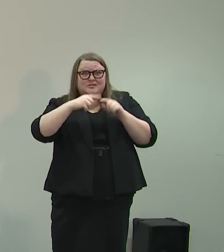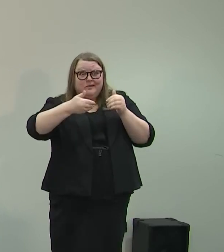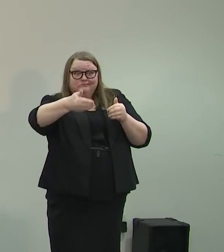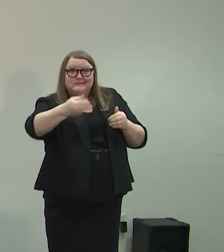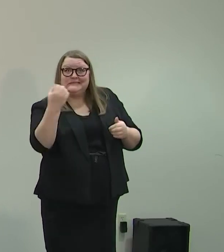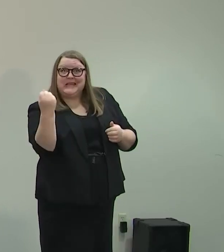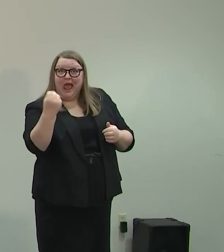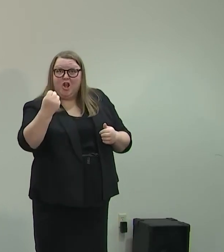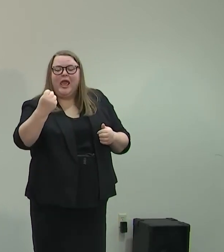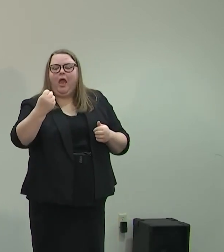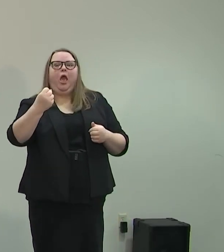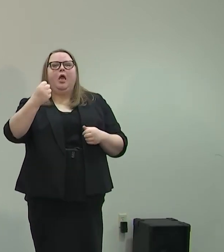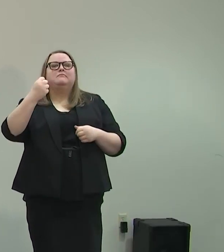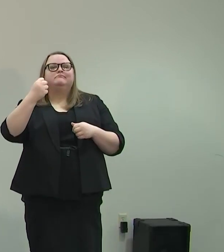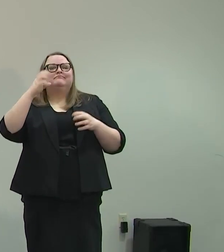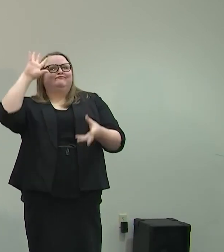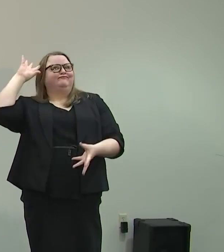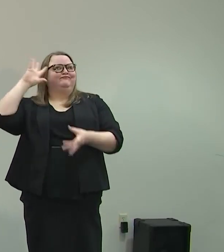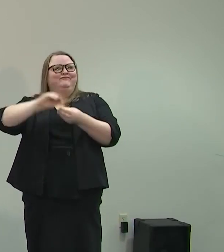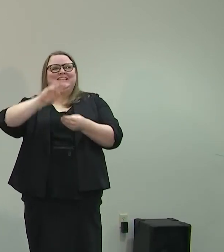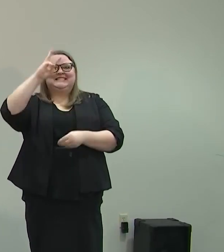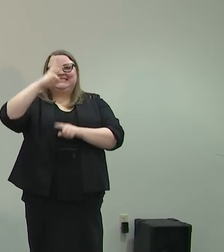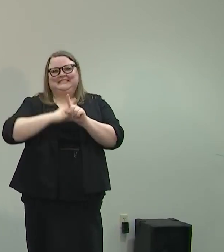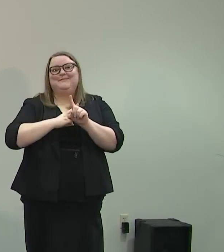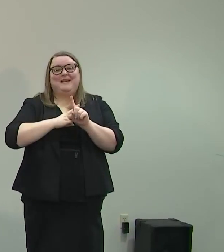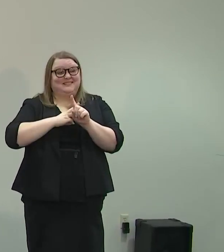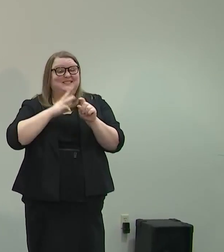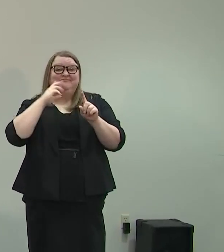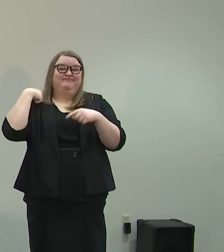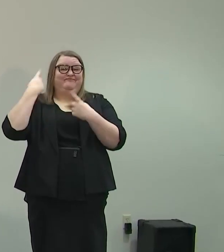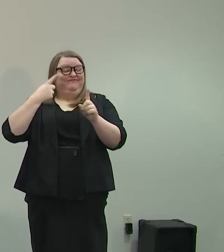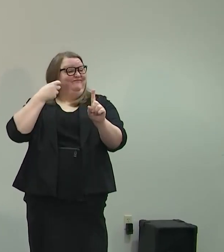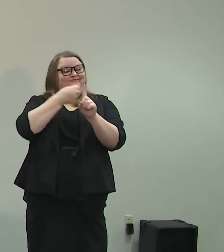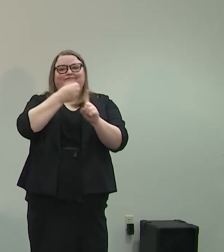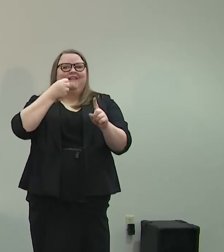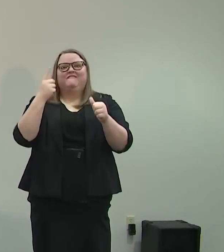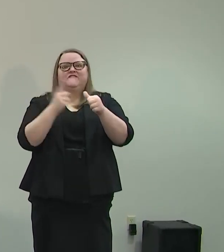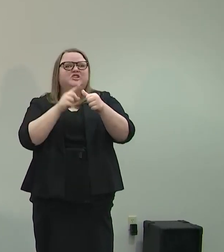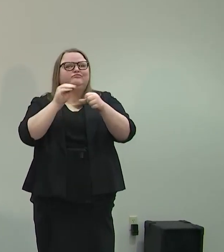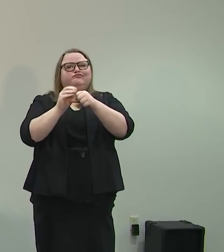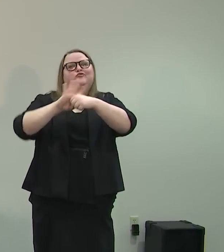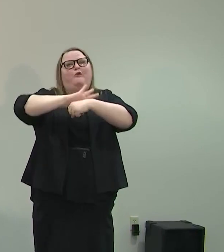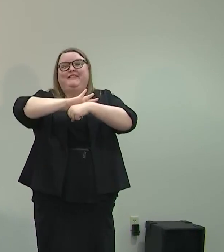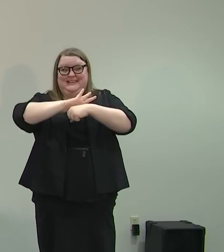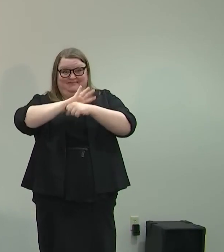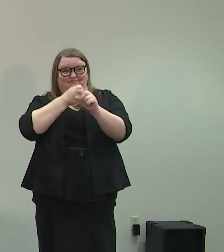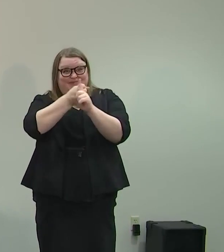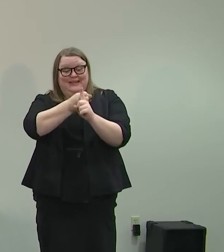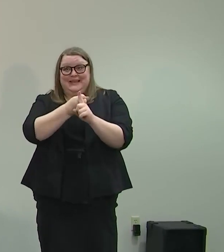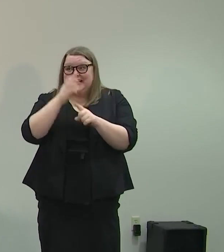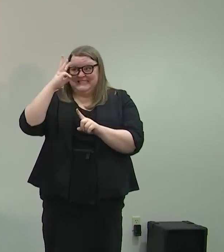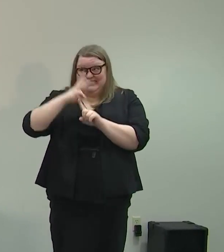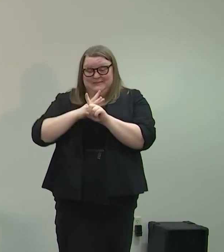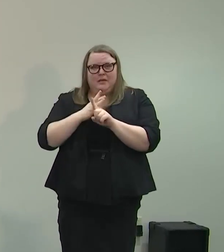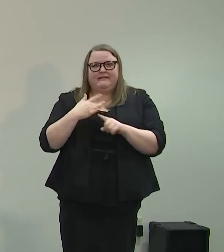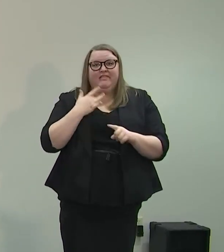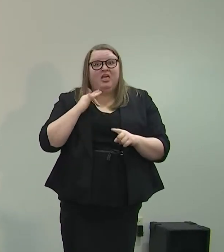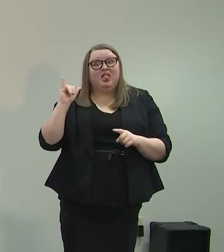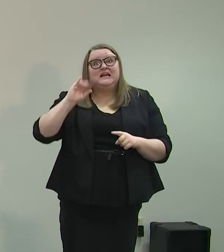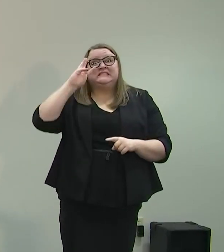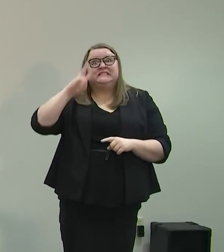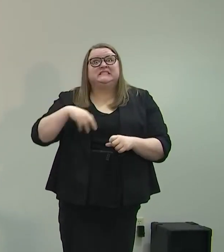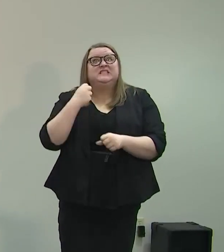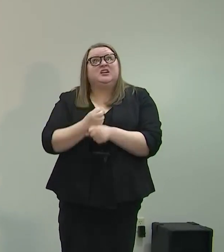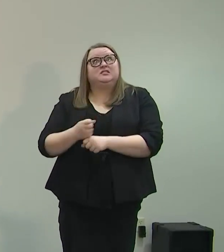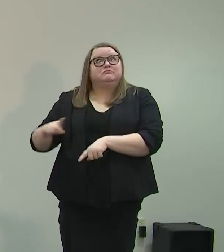months since our first case in the state of Nevada. Six months, and it sometimes feels like six years. A